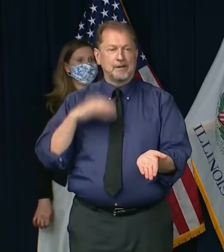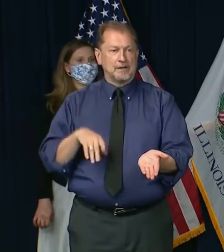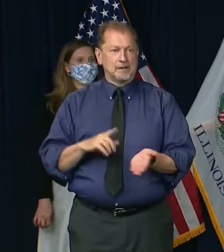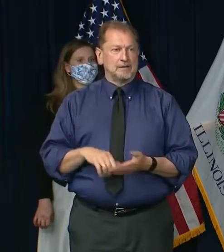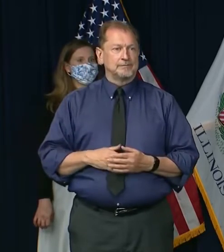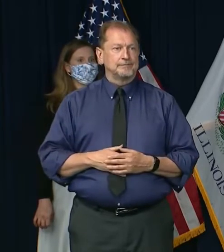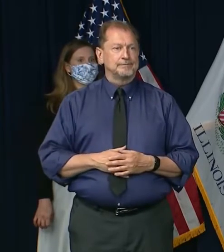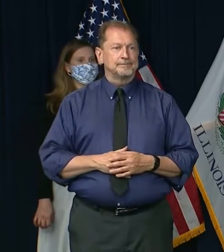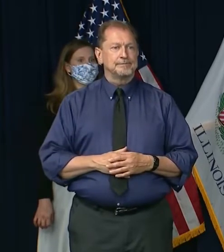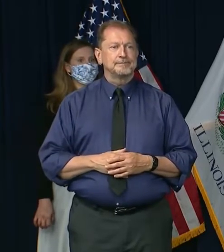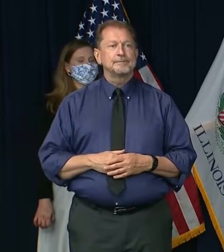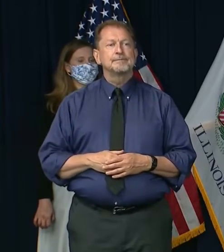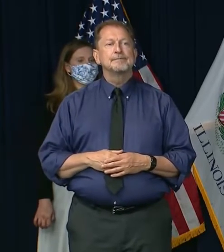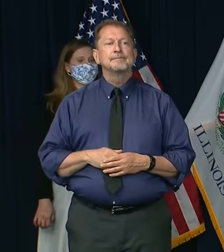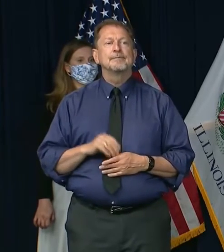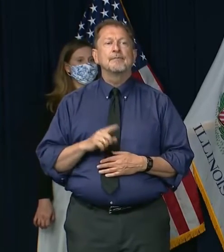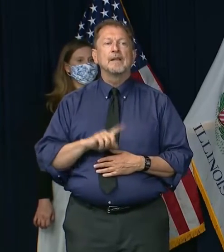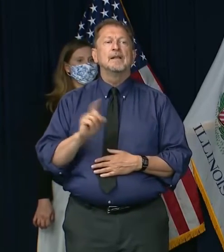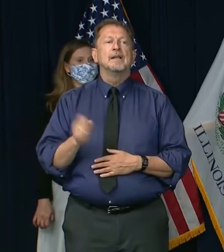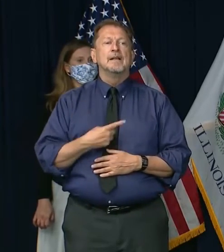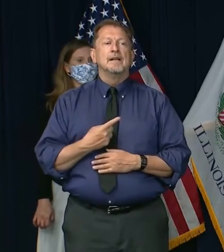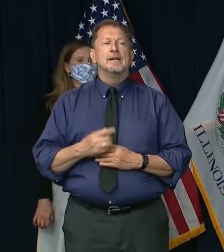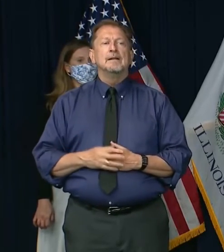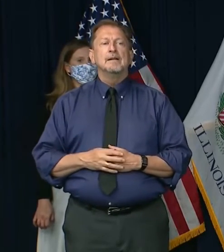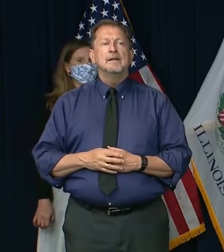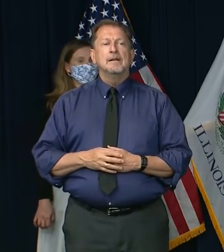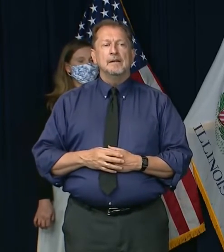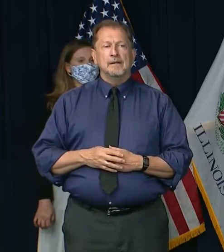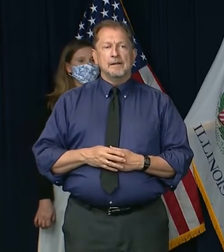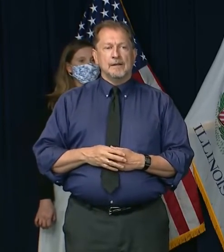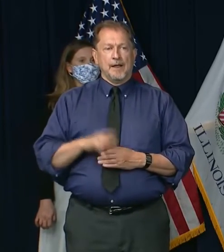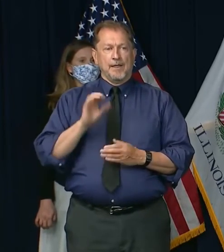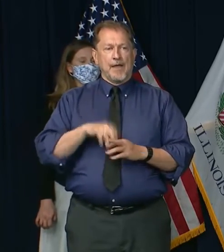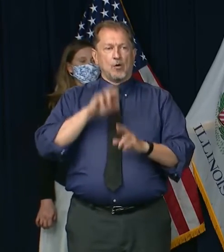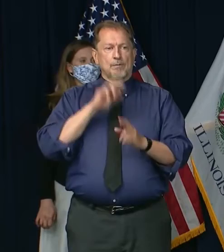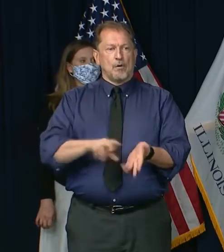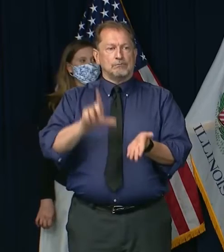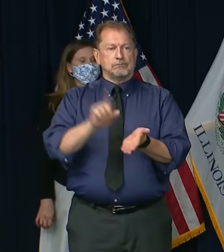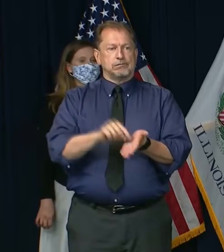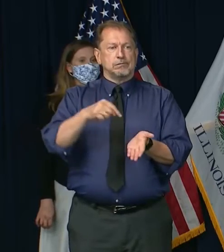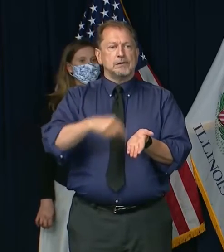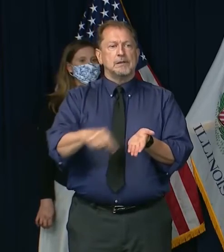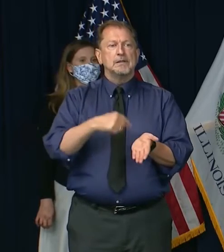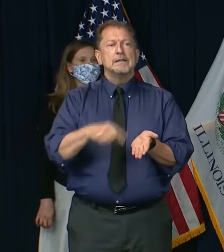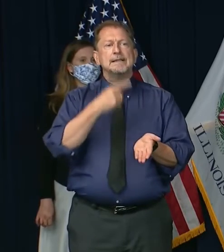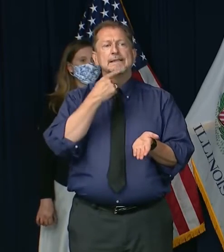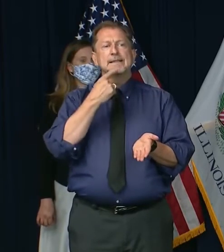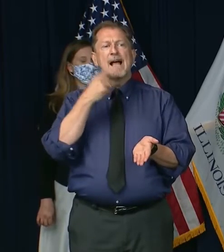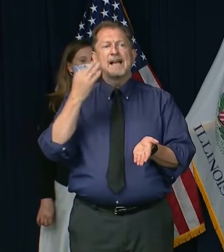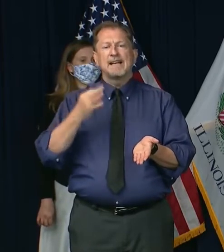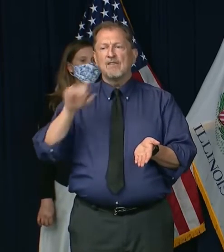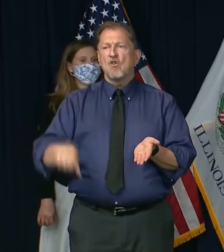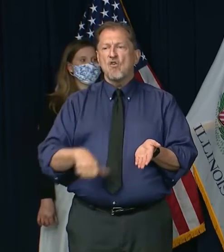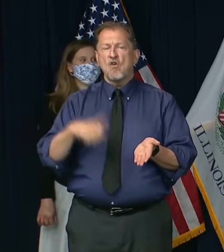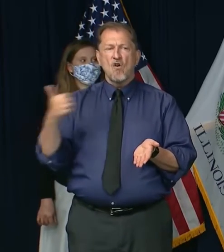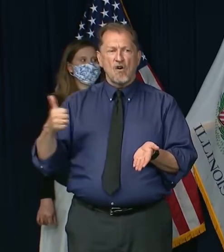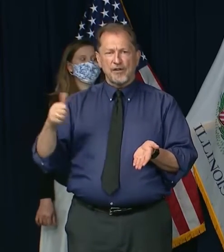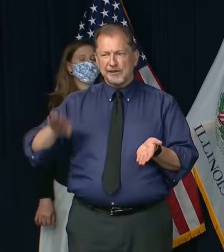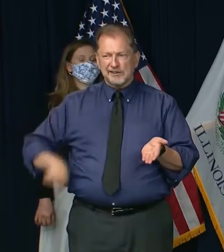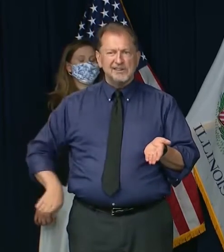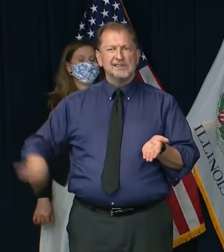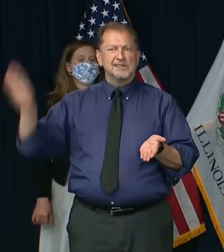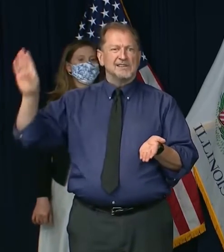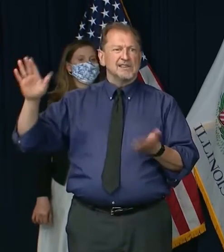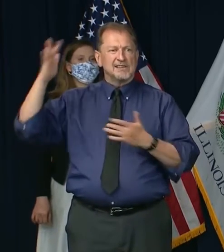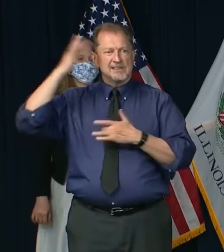another fact. Follow-up to that question. Yes. This is the last question. What is this report forecast as far as preparedness if there's another huge sustained surge